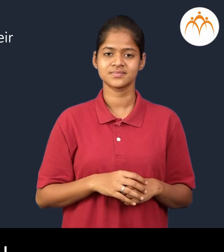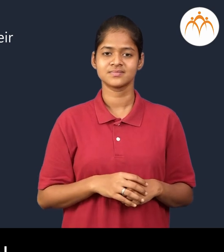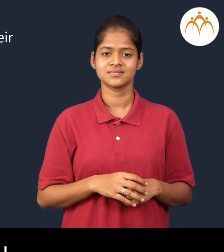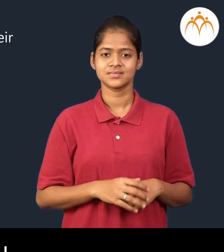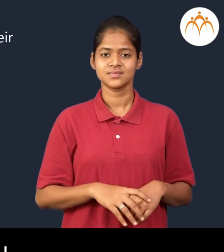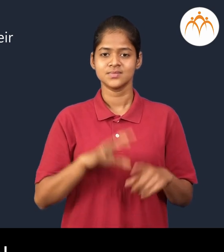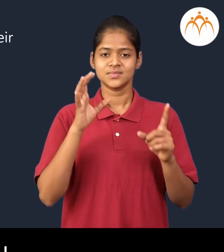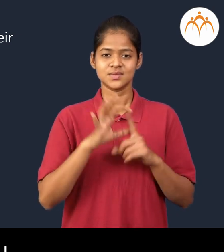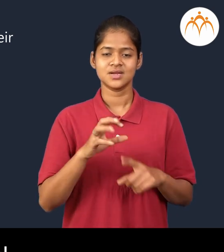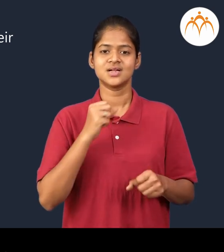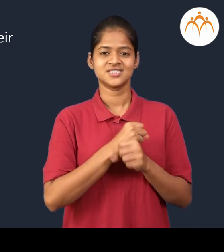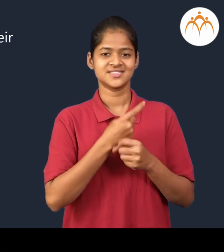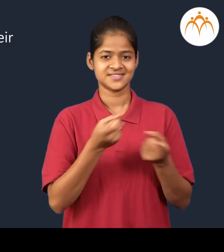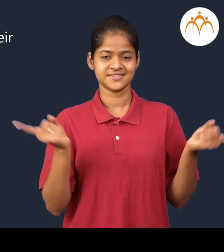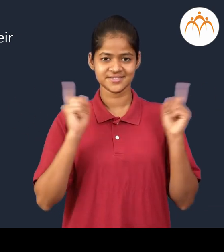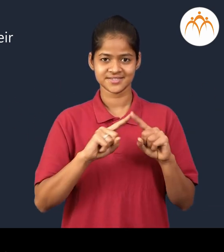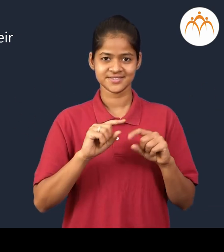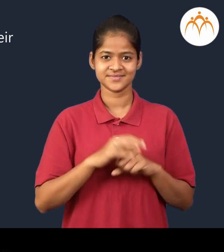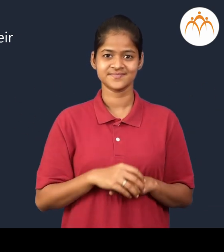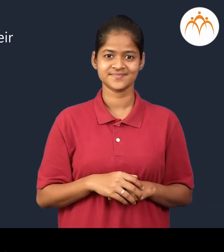Scared. D. Garden. Since